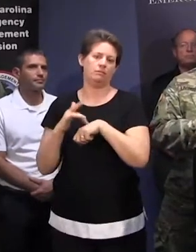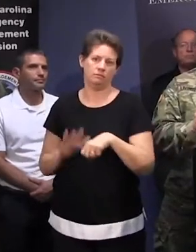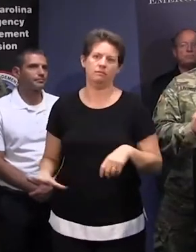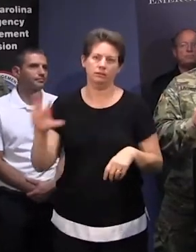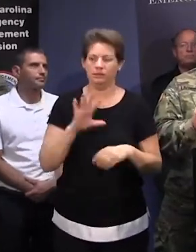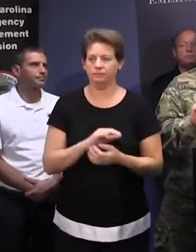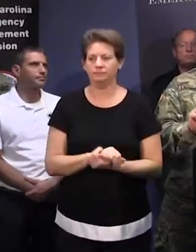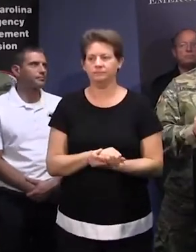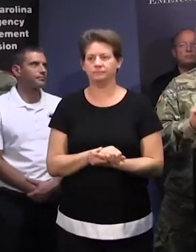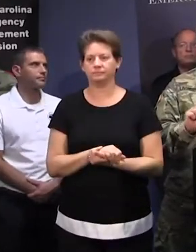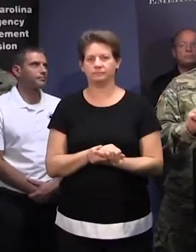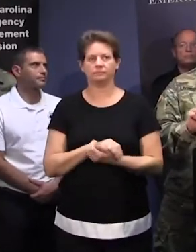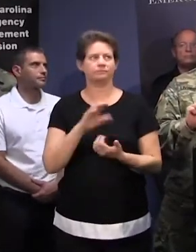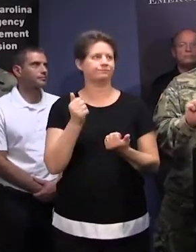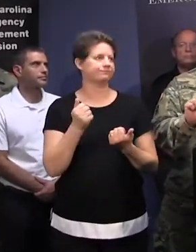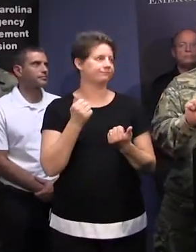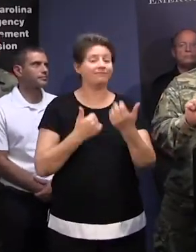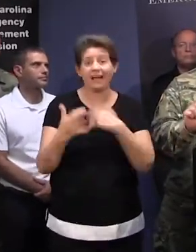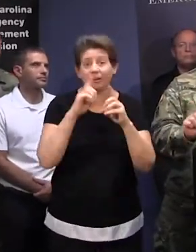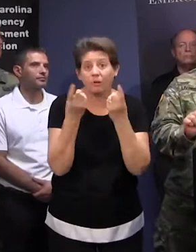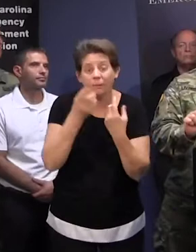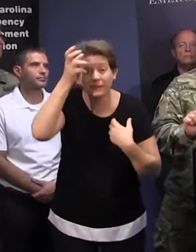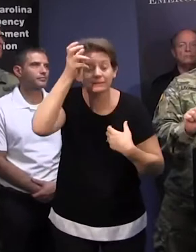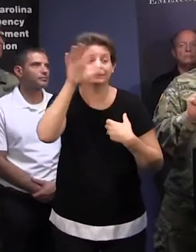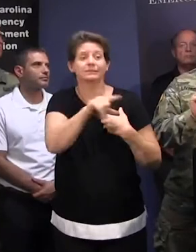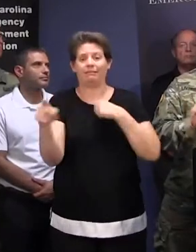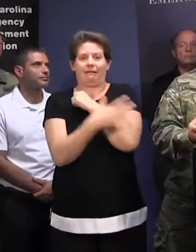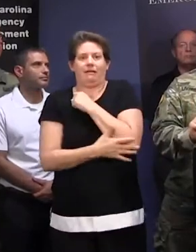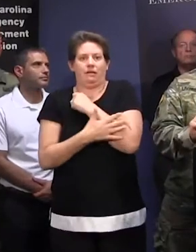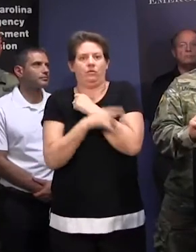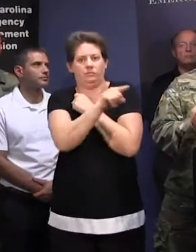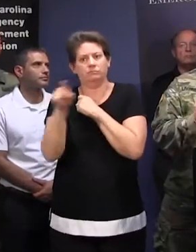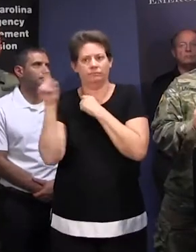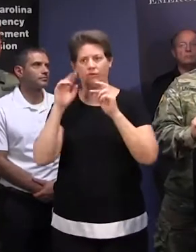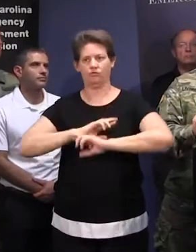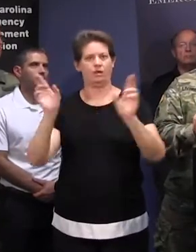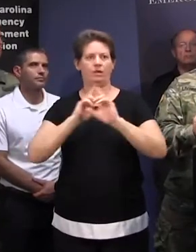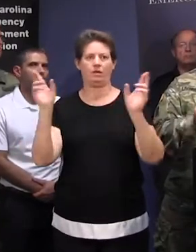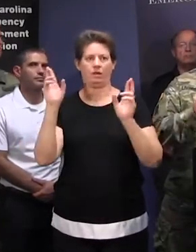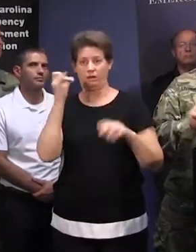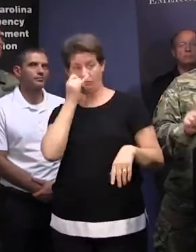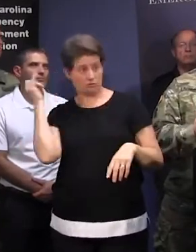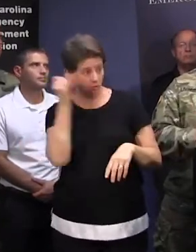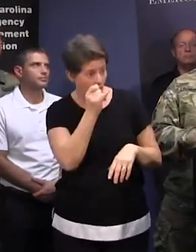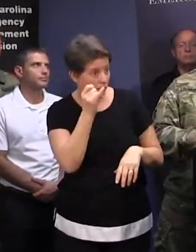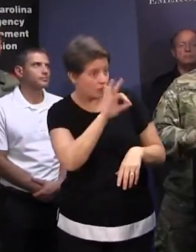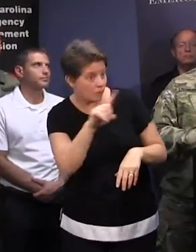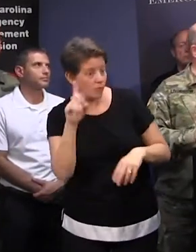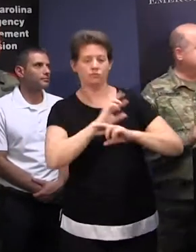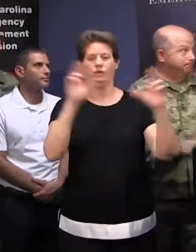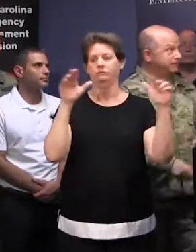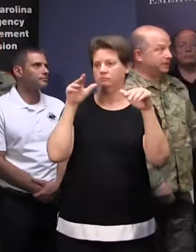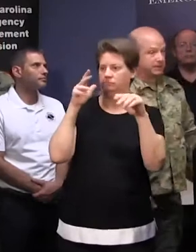scattered out through the fire departments and the counties so they're accessible when someone calls calling 9-1